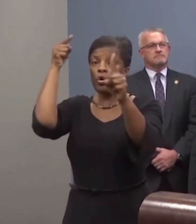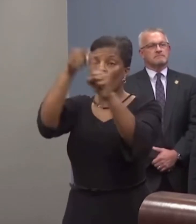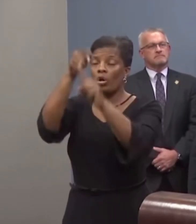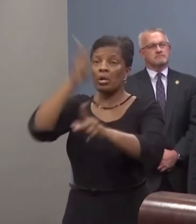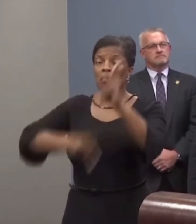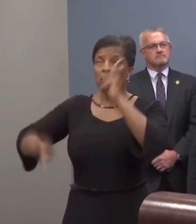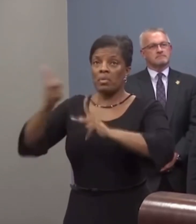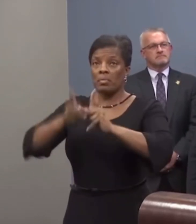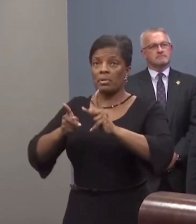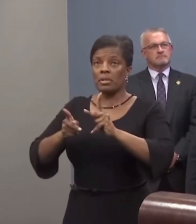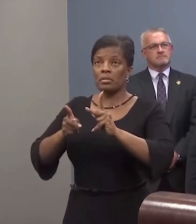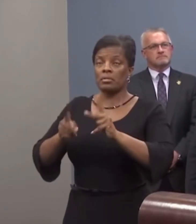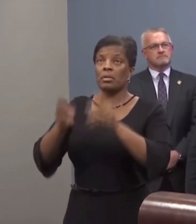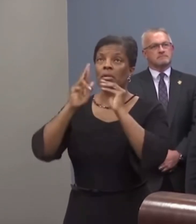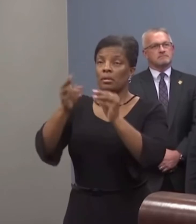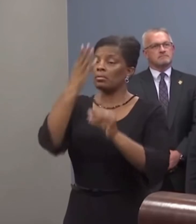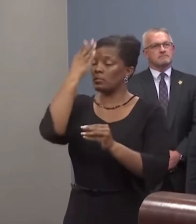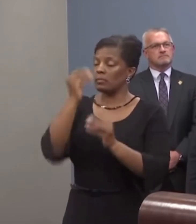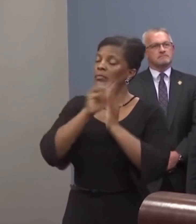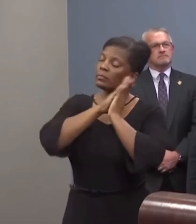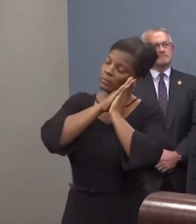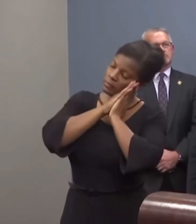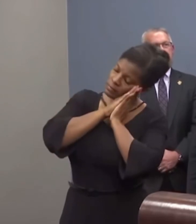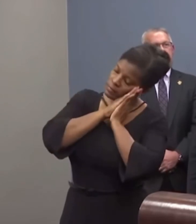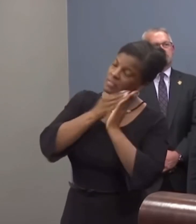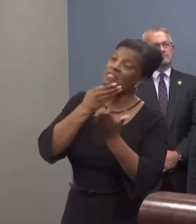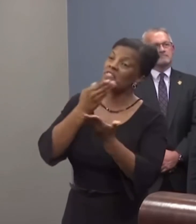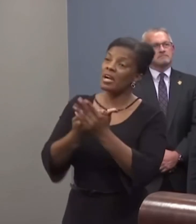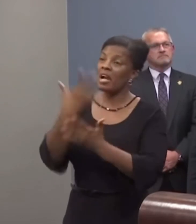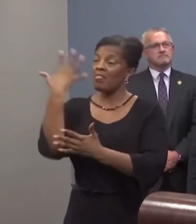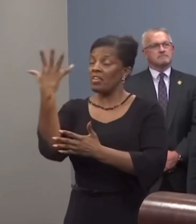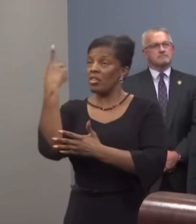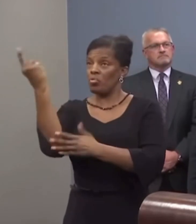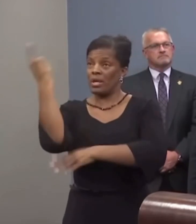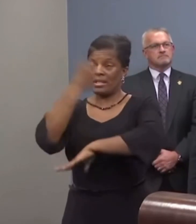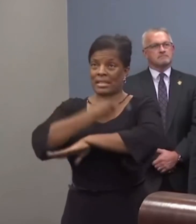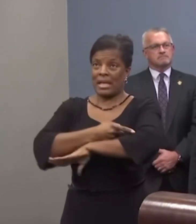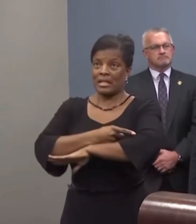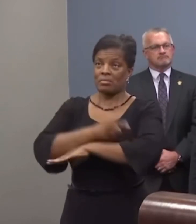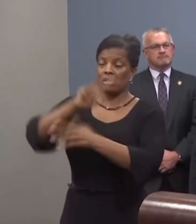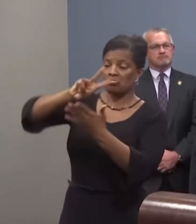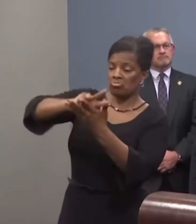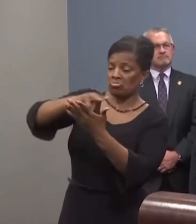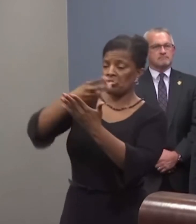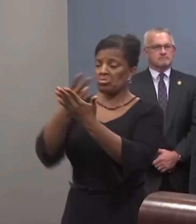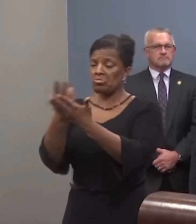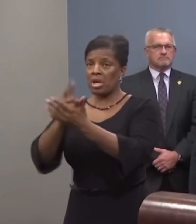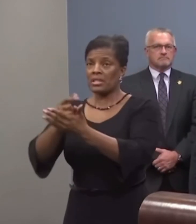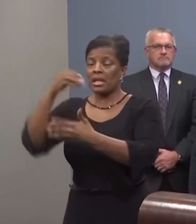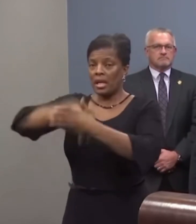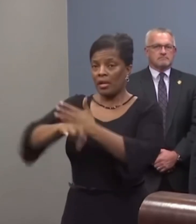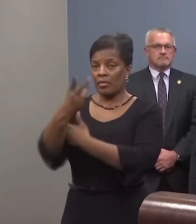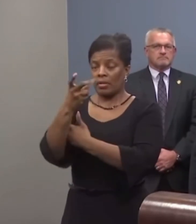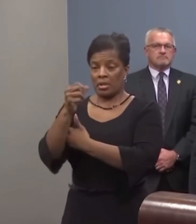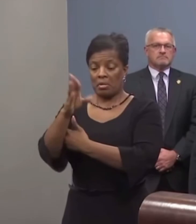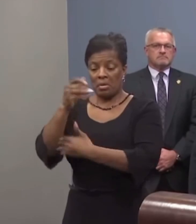Seminole Heights be able to get a good night's sleep. It's been 51 days that they've been terrorized in their neighborhood, and it is about